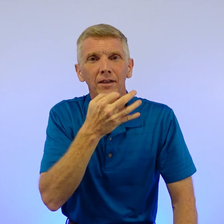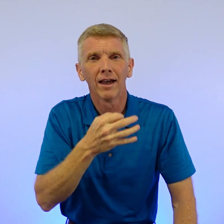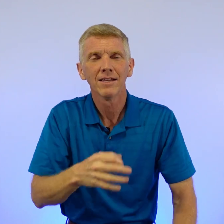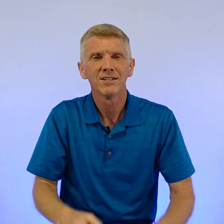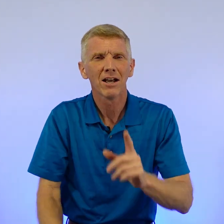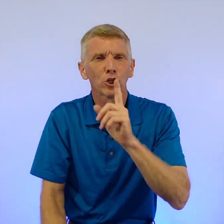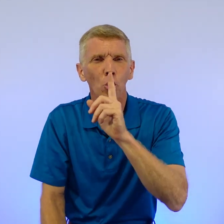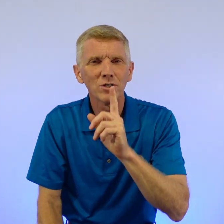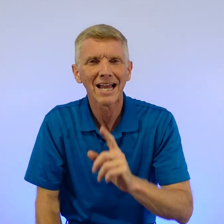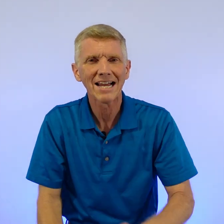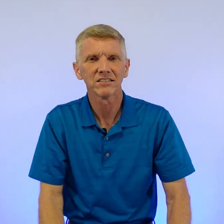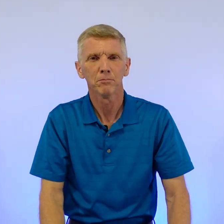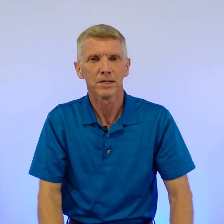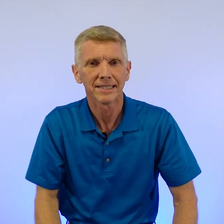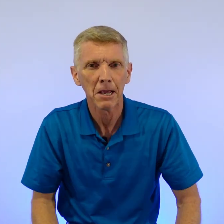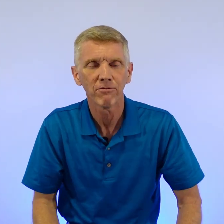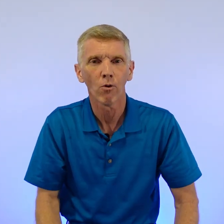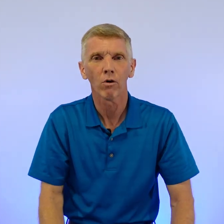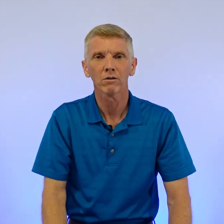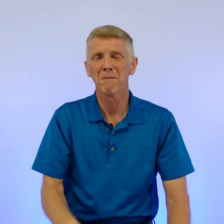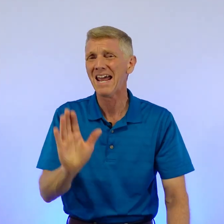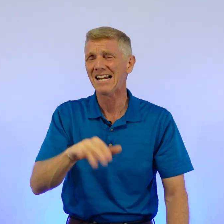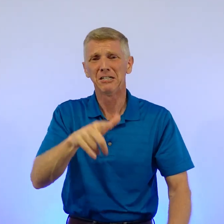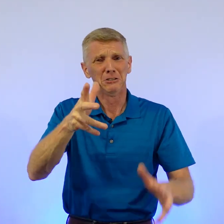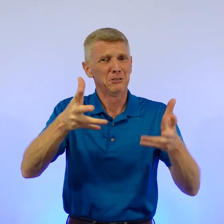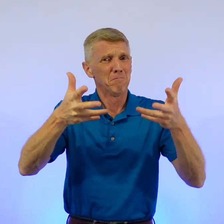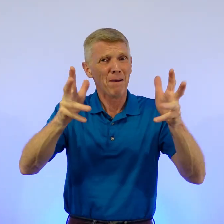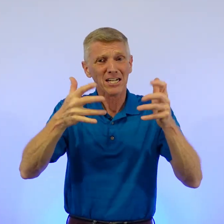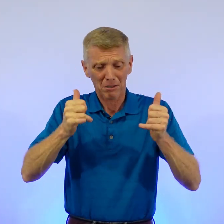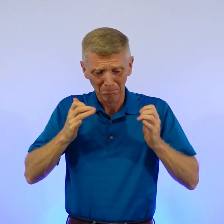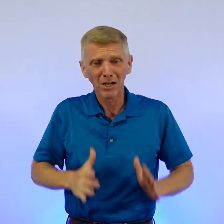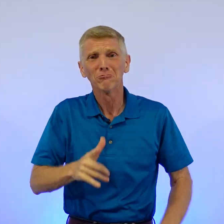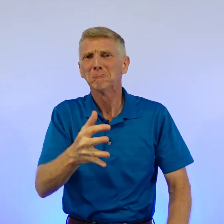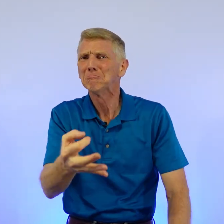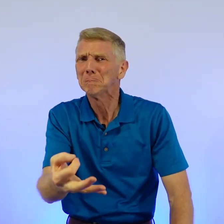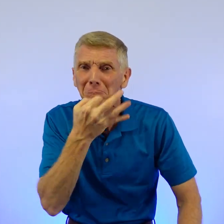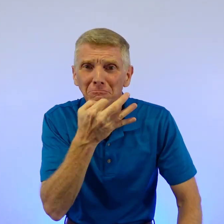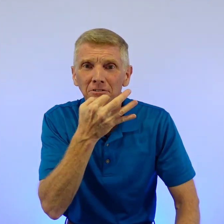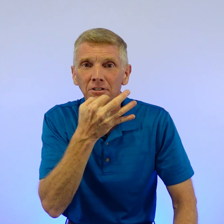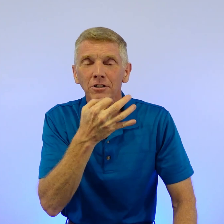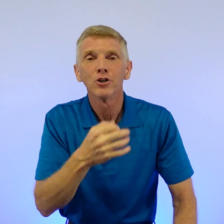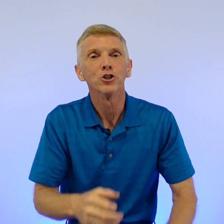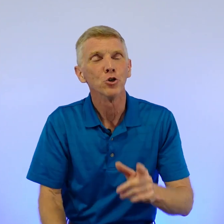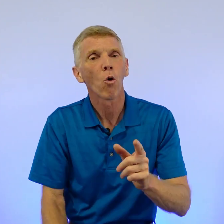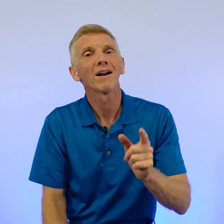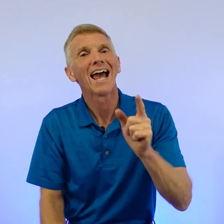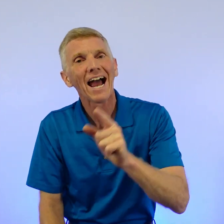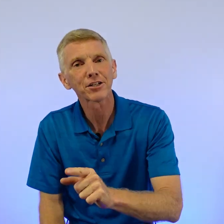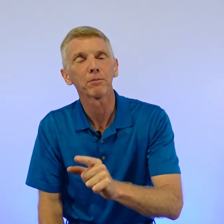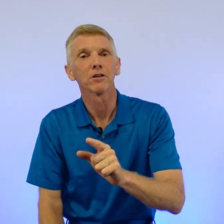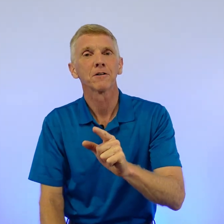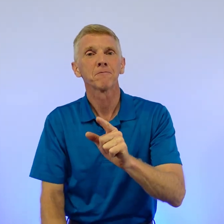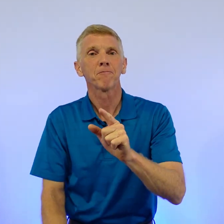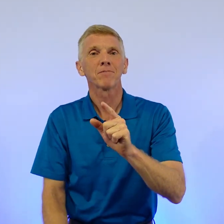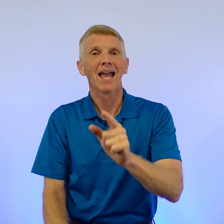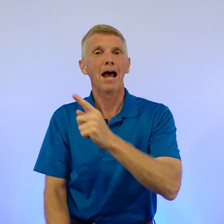okay? See, I closed the eyes a little bit and came forward. Man, basketball, you are an expert at